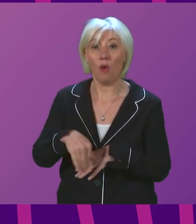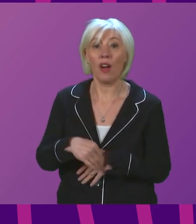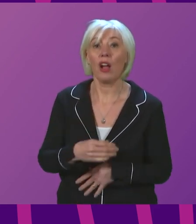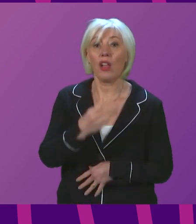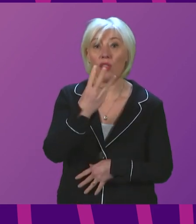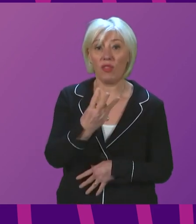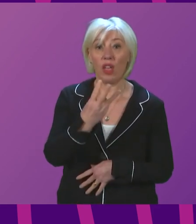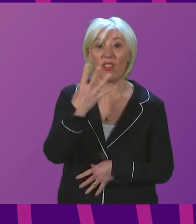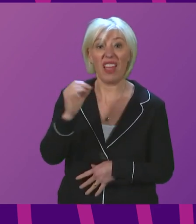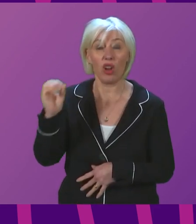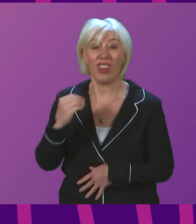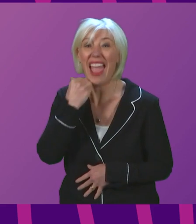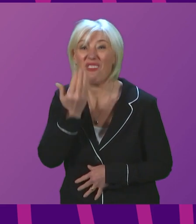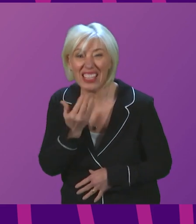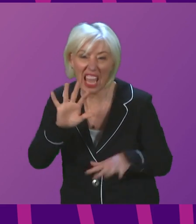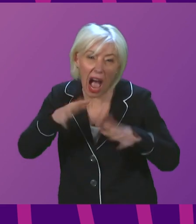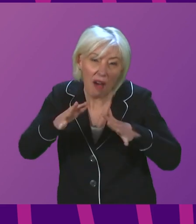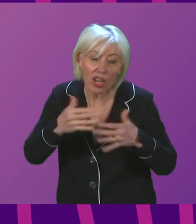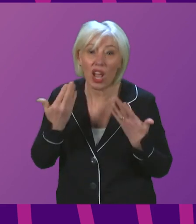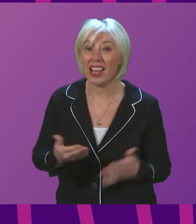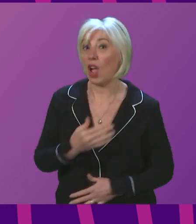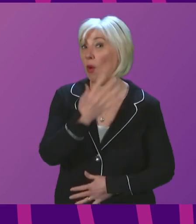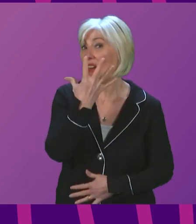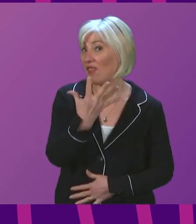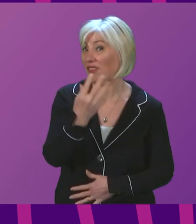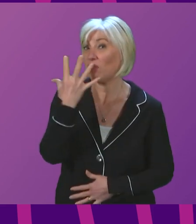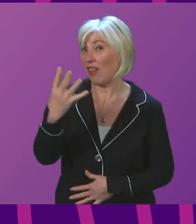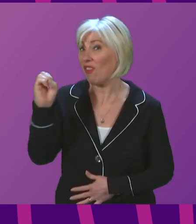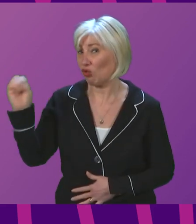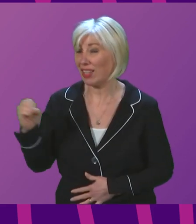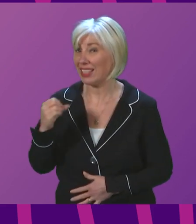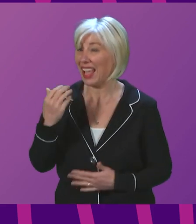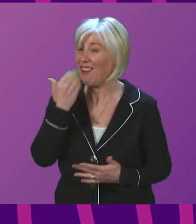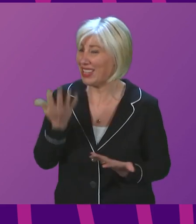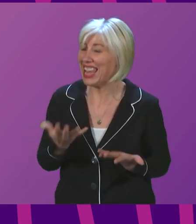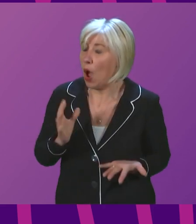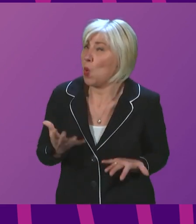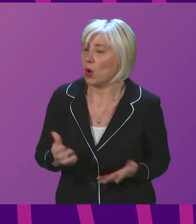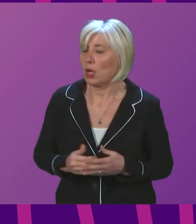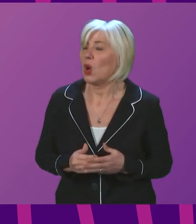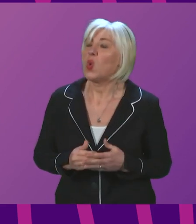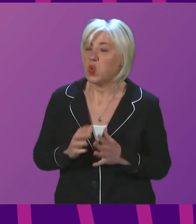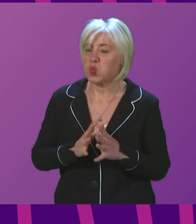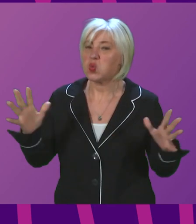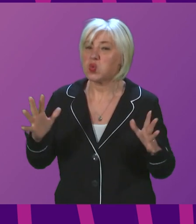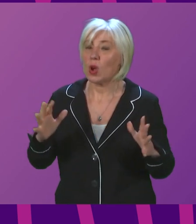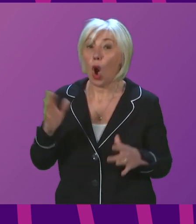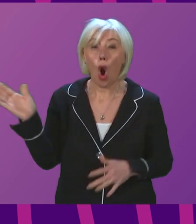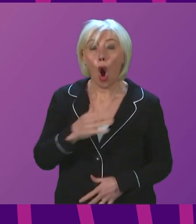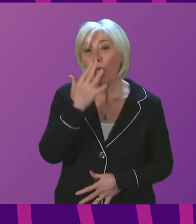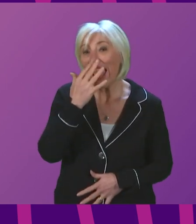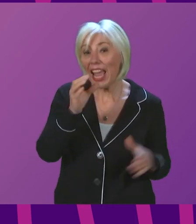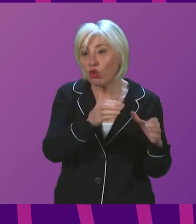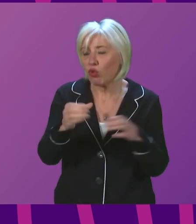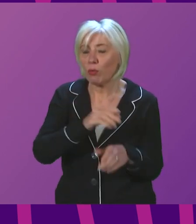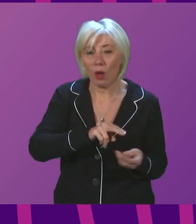,500 a day on average to almost 5,500 a day. There were increases across all age groups, but the